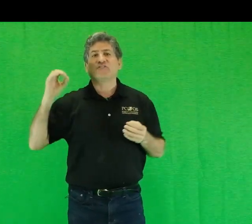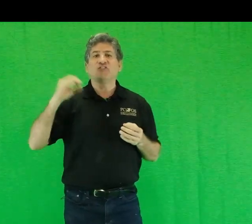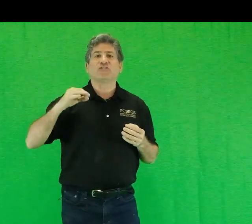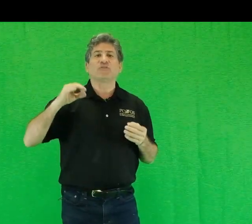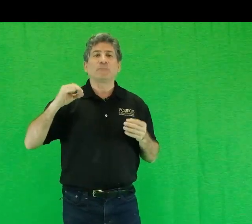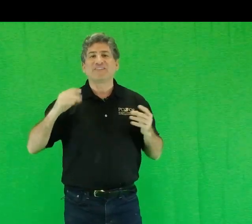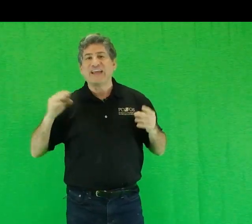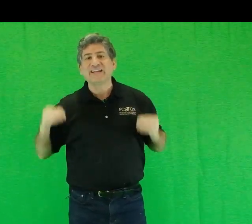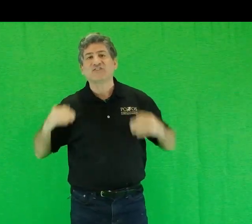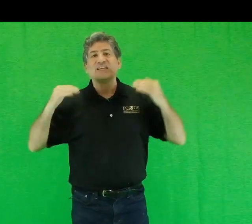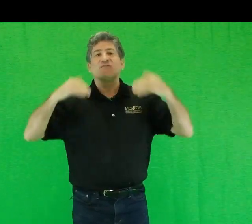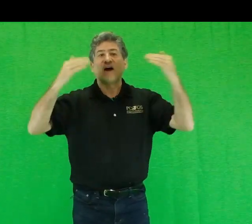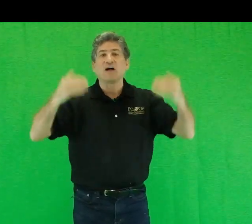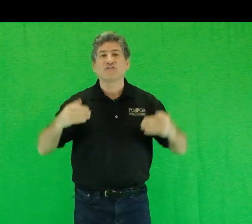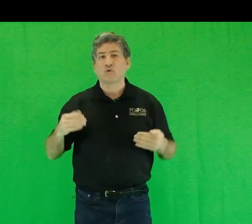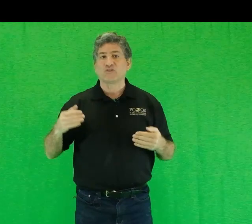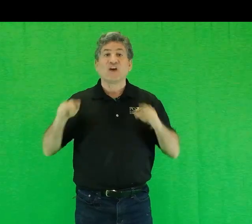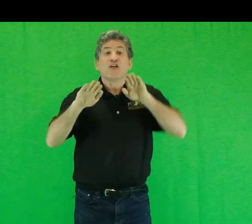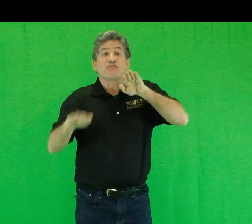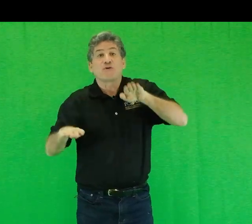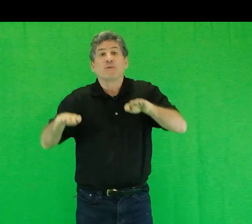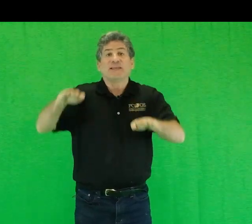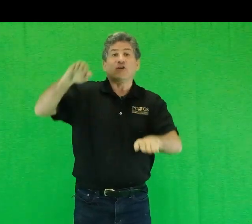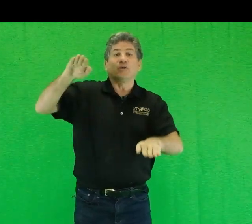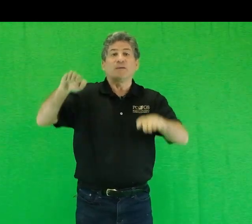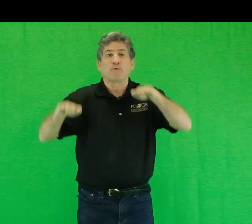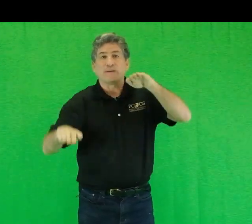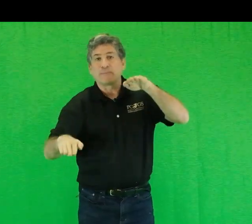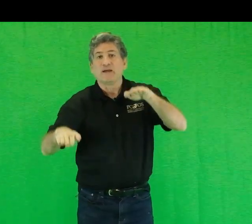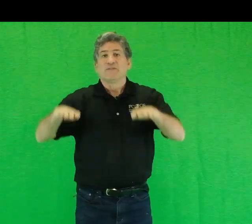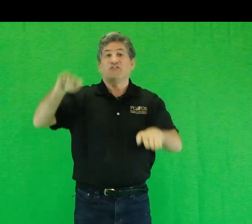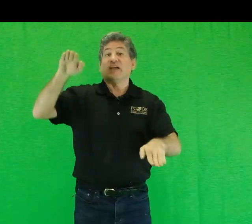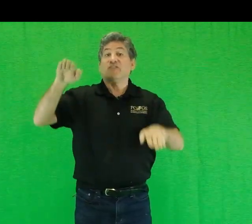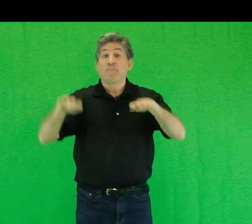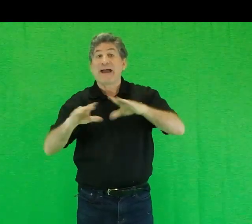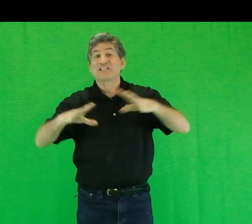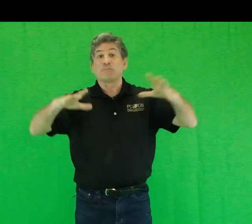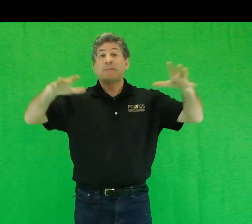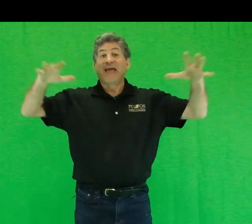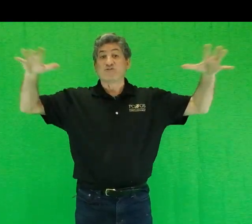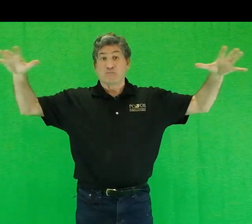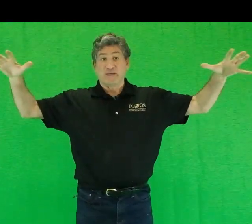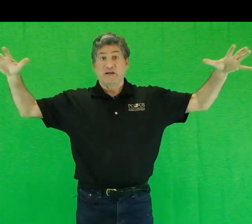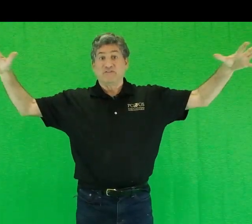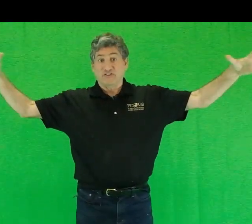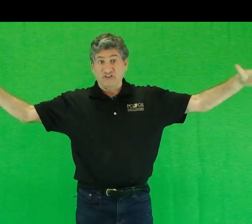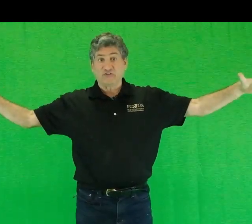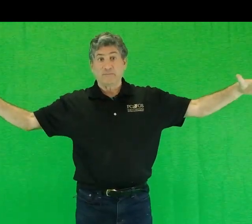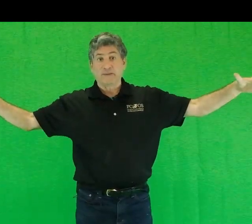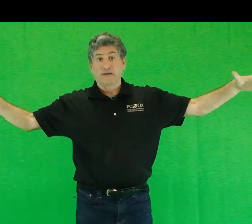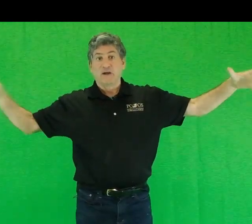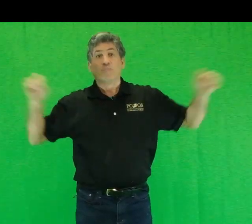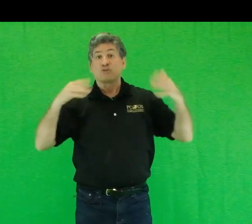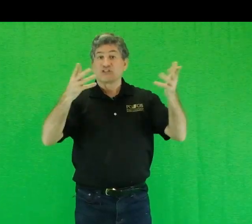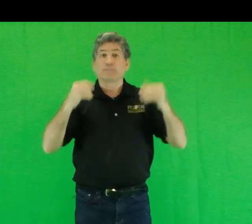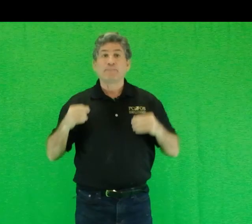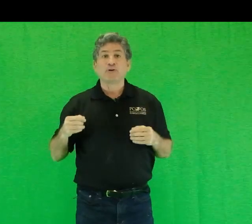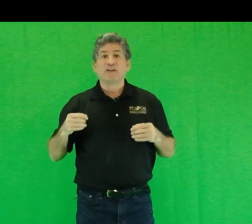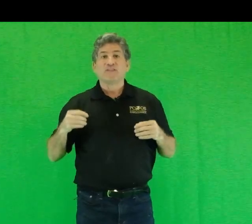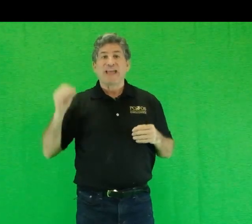systems spontaneously evolve towards thermal equilibrium, the state of maximum entropy of the system. More simply put, the